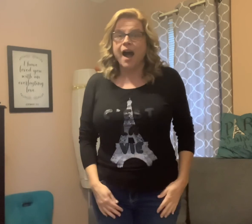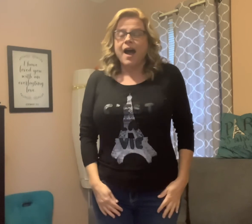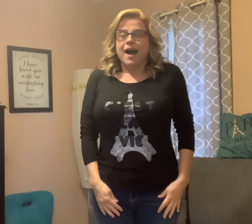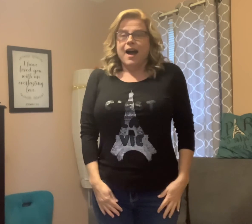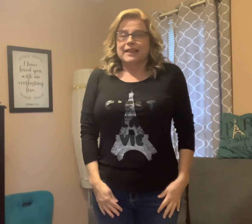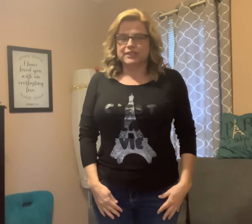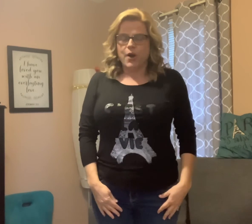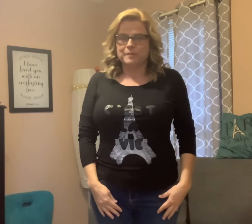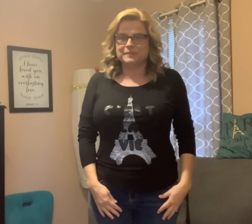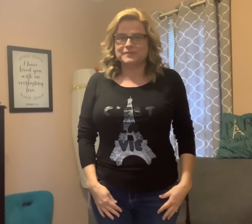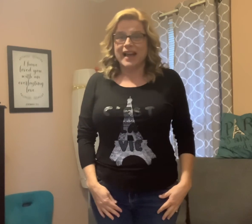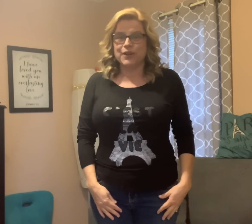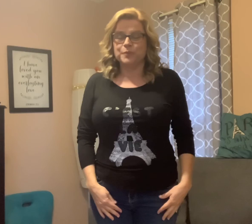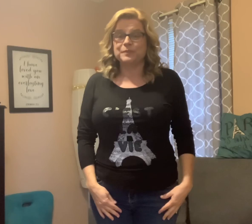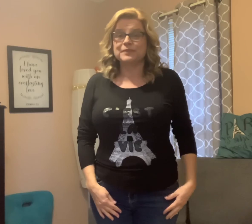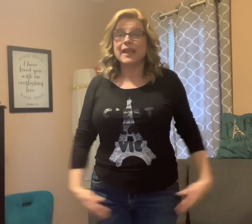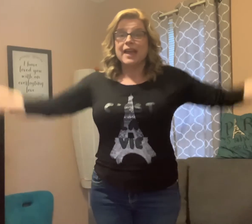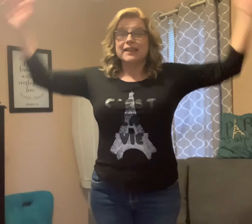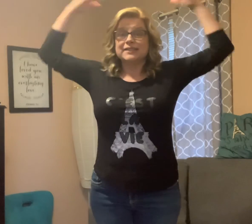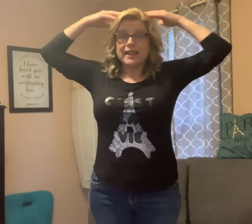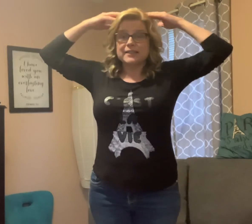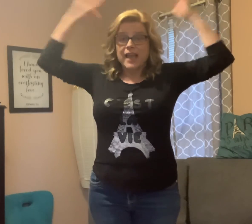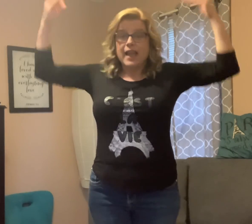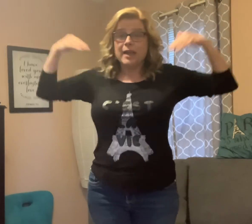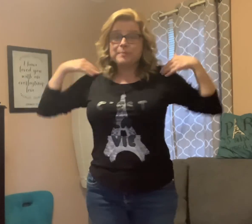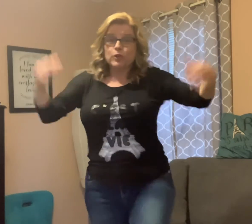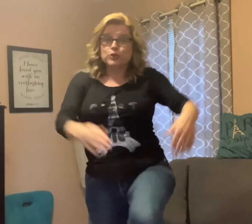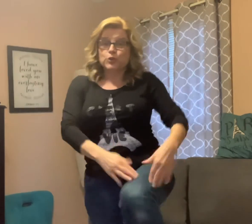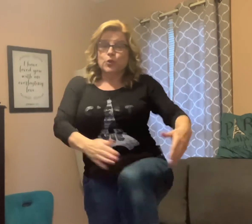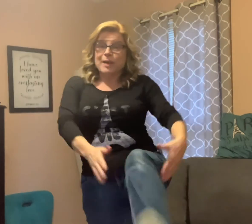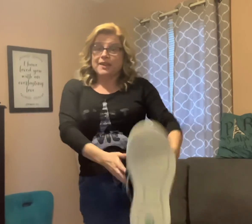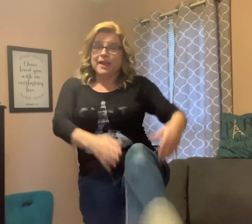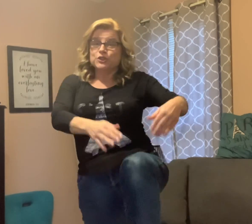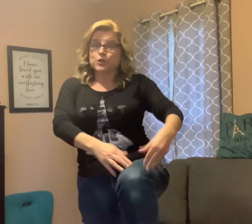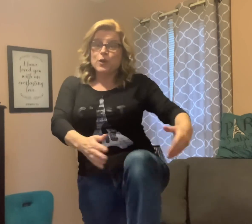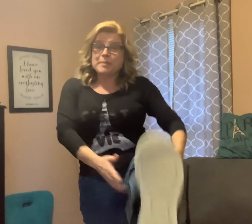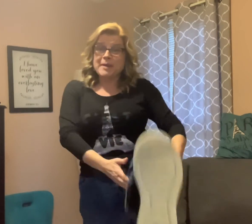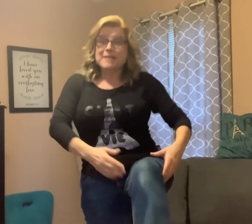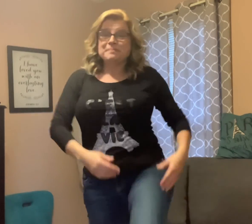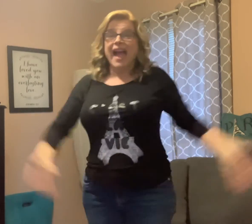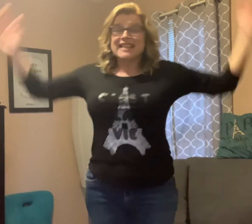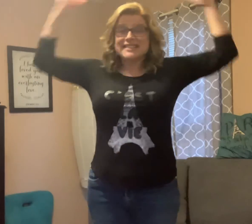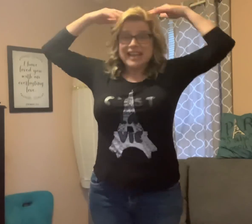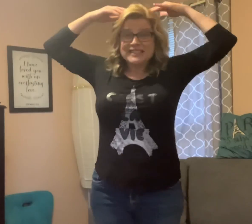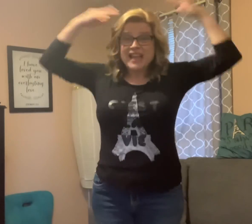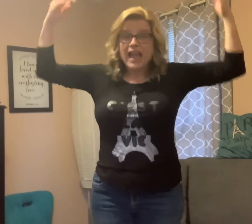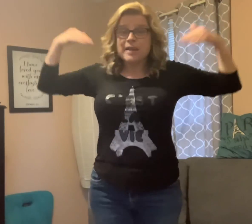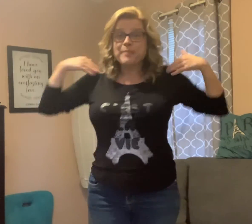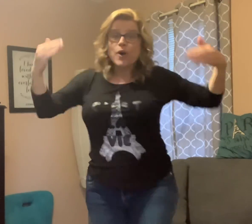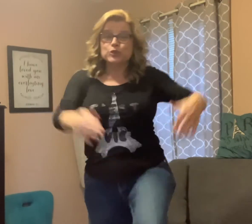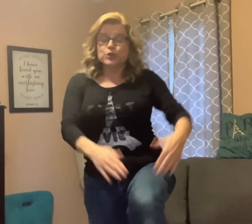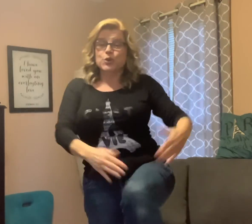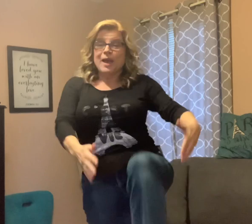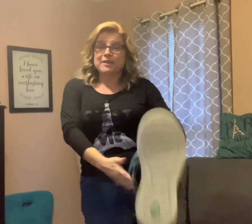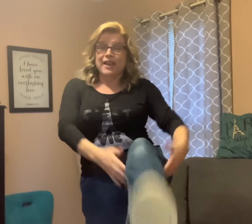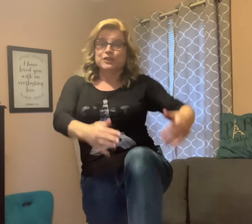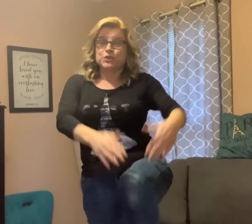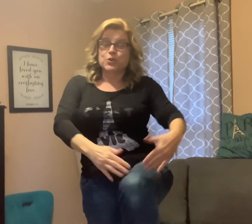let's go, allons, tête, épaules, genoux, épiés, genoux, épiés, tête, épaules, genoux, épiés, genoux,